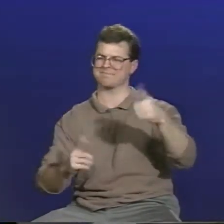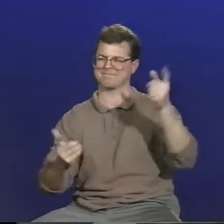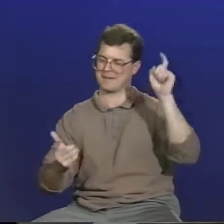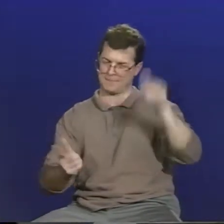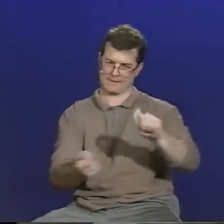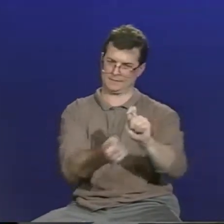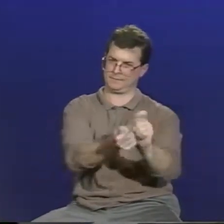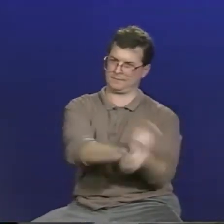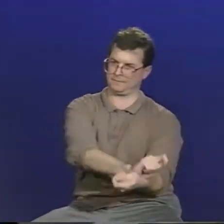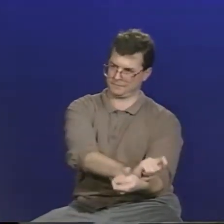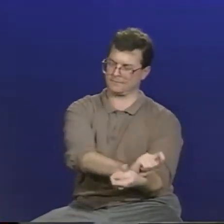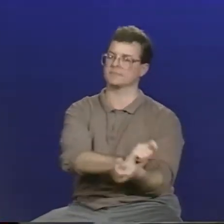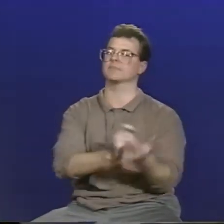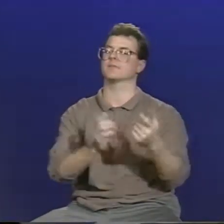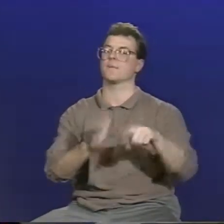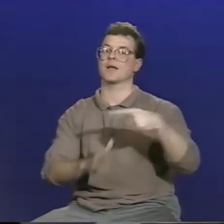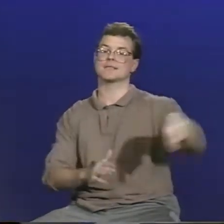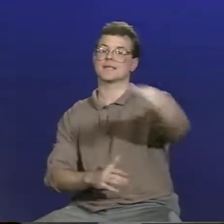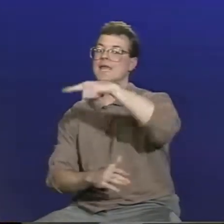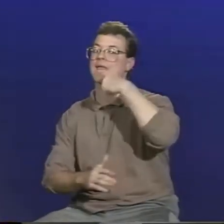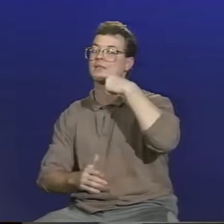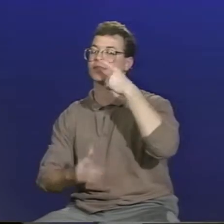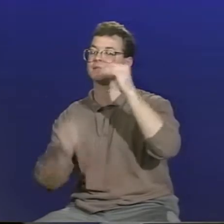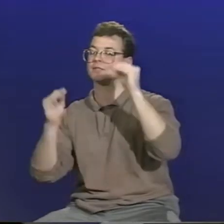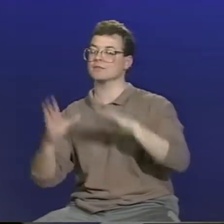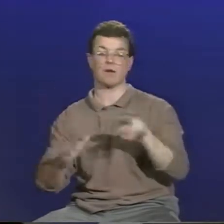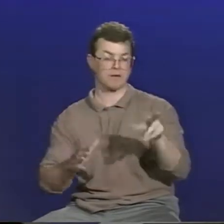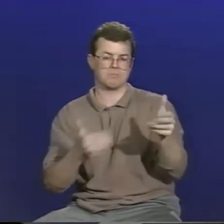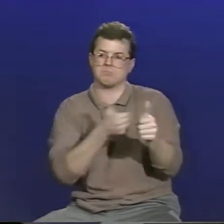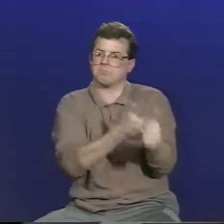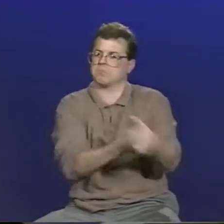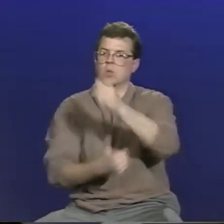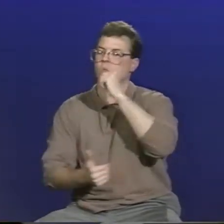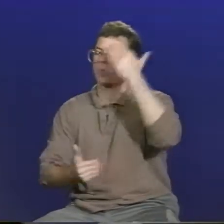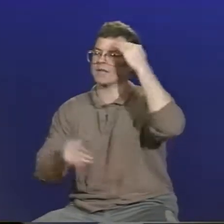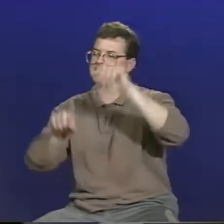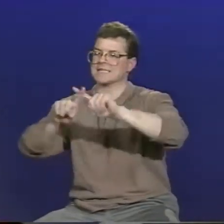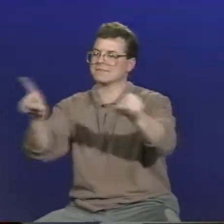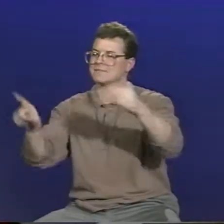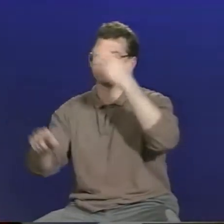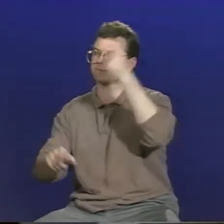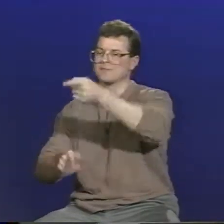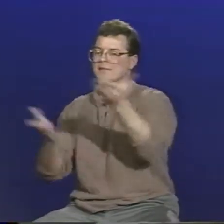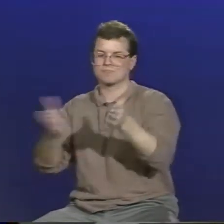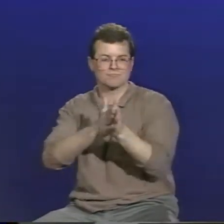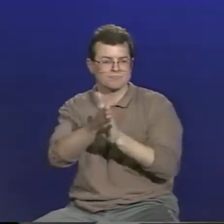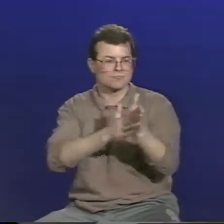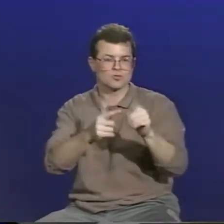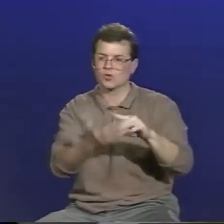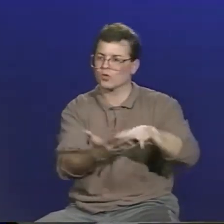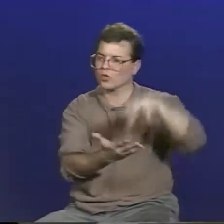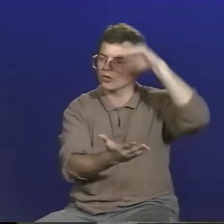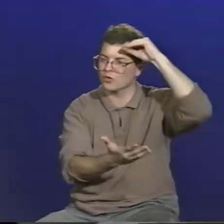to look at training programs and the need to make their methodology and conceptualization very consistent.